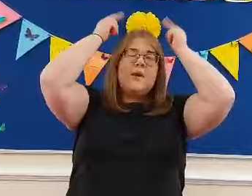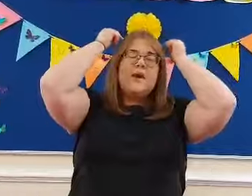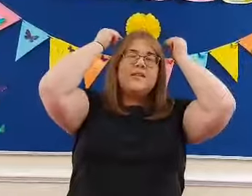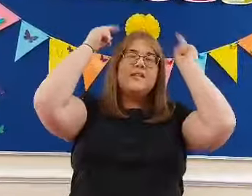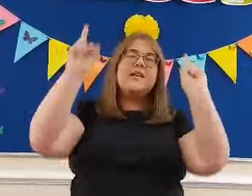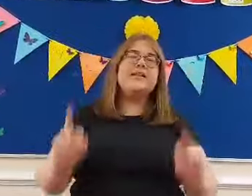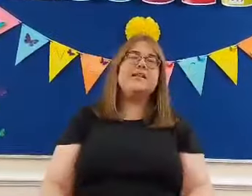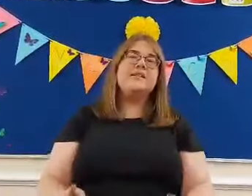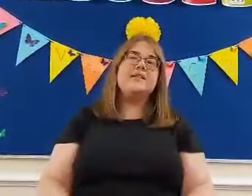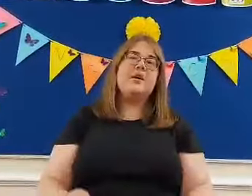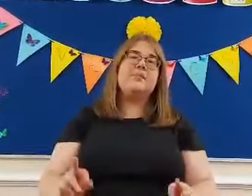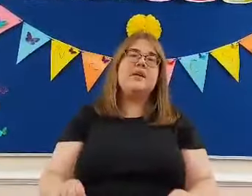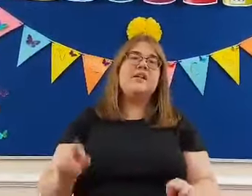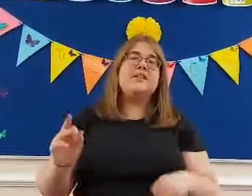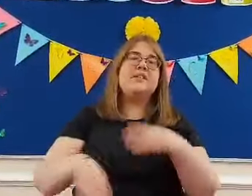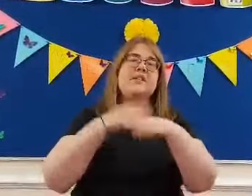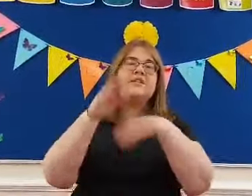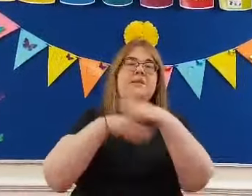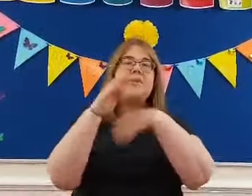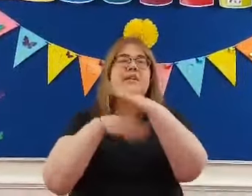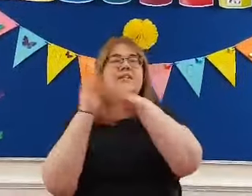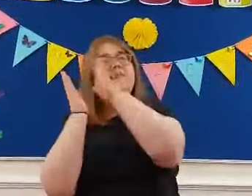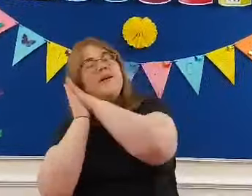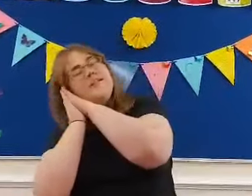my head He's dancing on my knees and he's stumbling into the bed